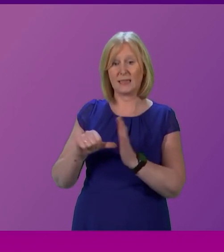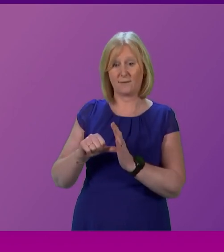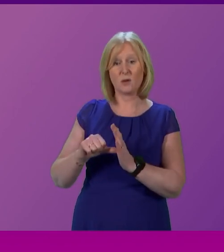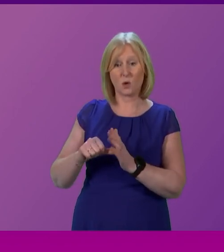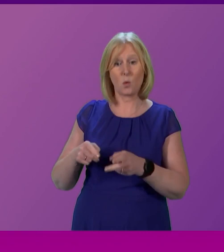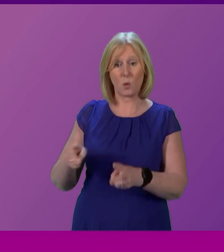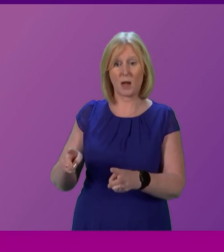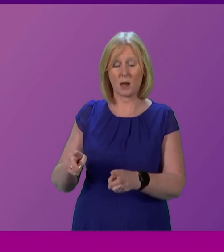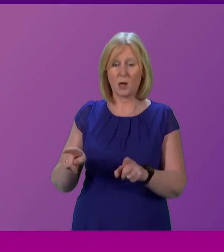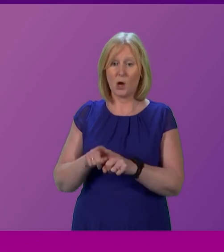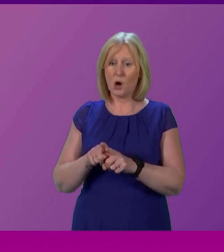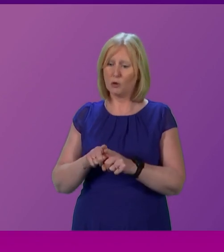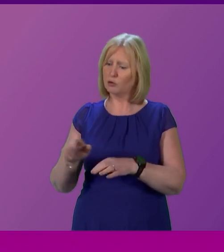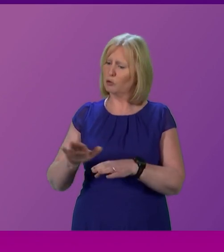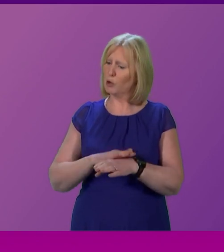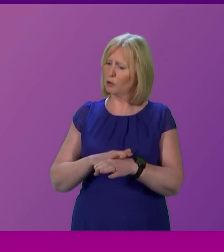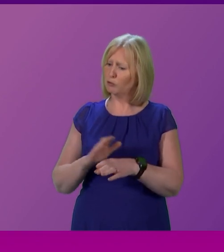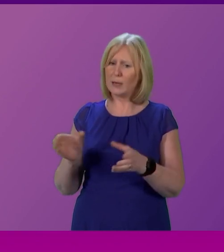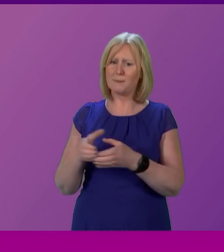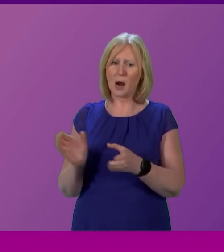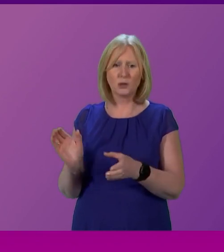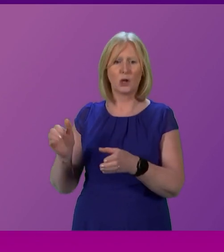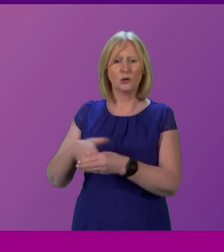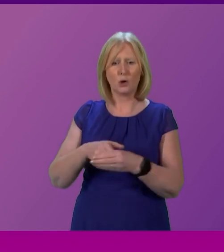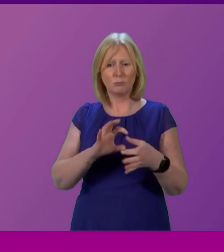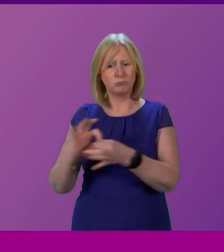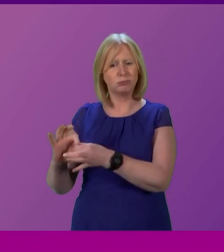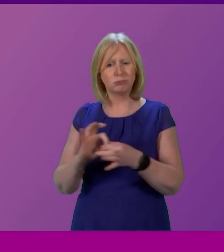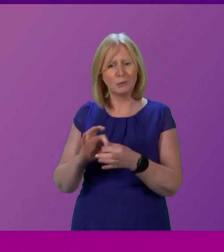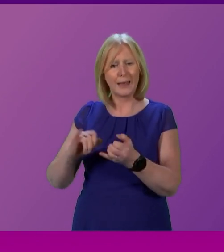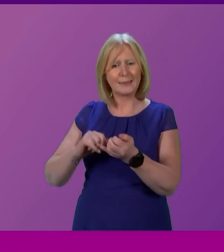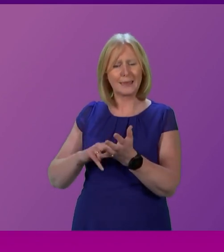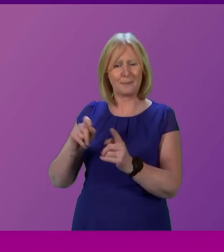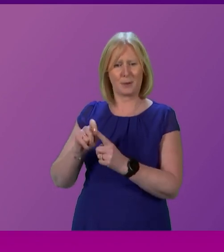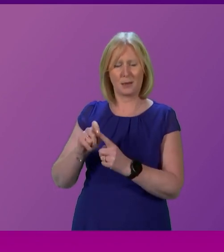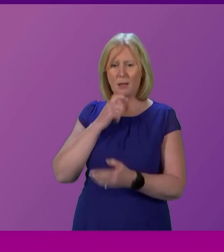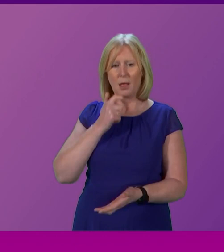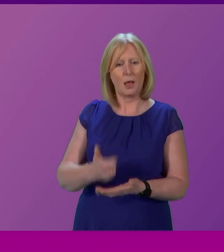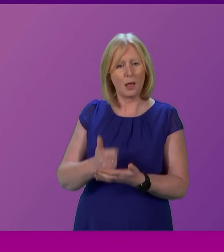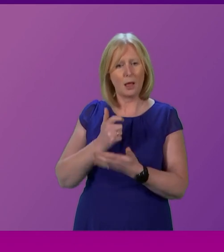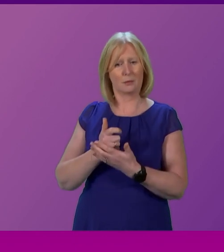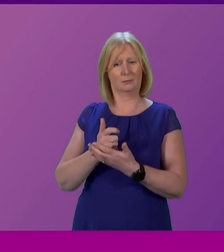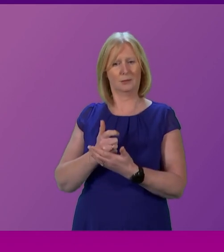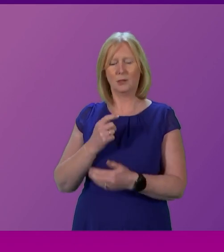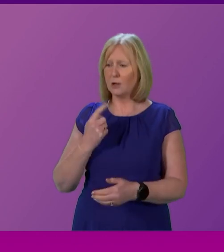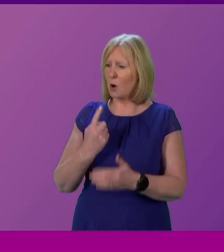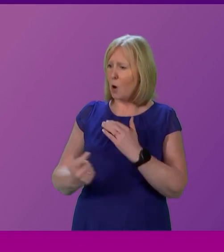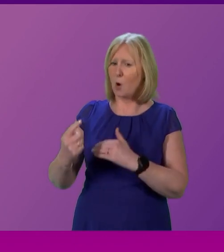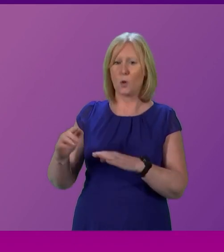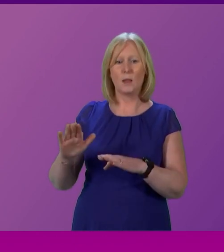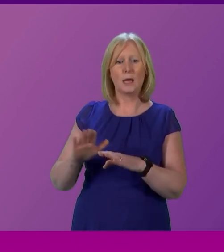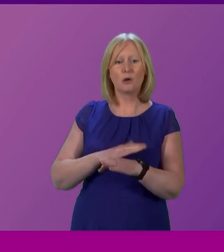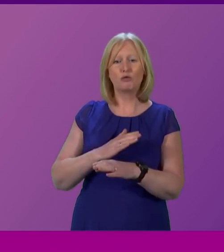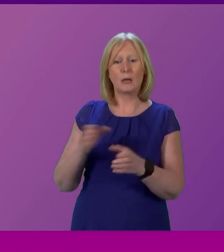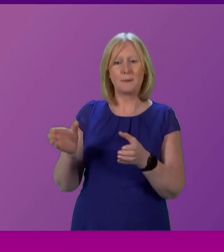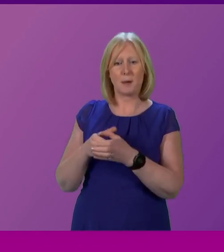Green Party to join the SNP in such an enterprise is astonishing. They must be the only Green Party in the entire world to